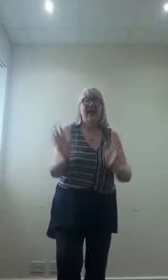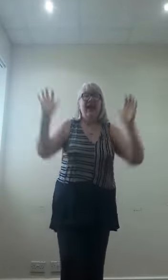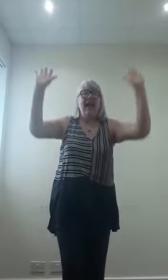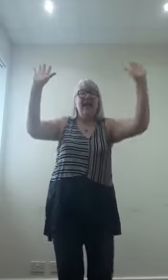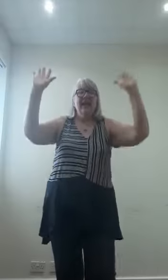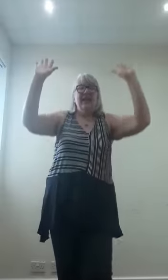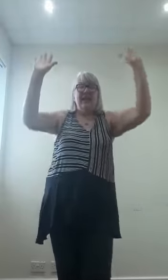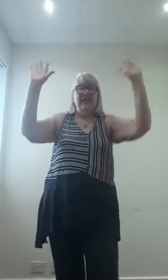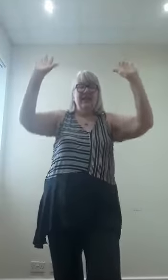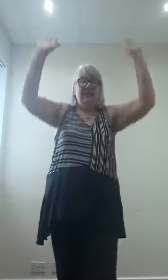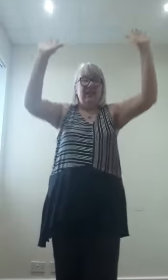Aga-do,